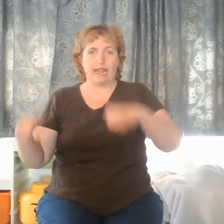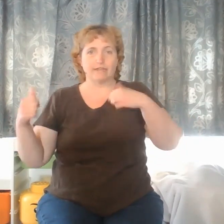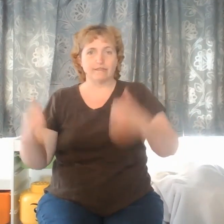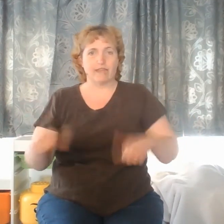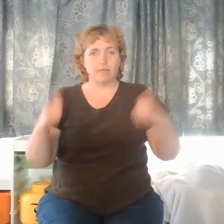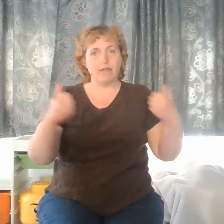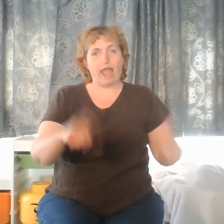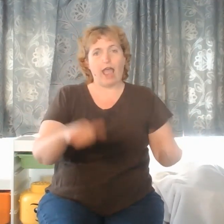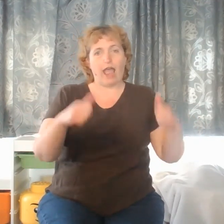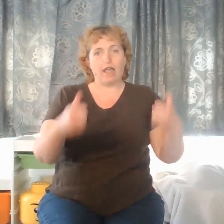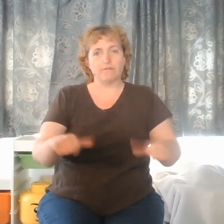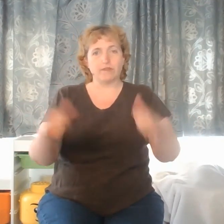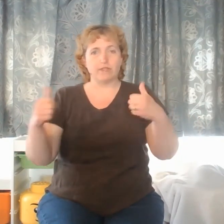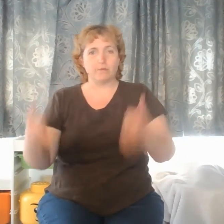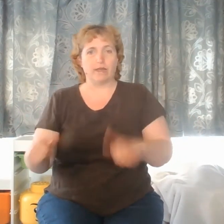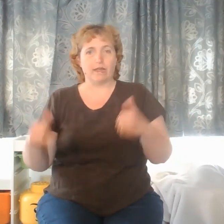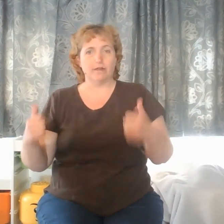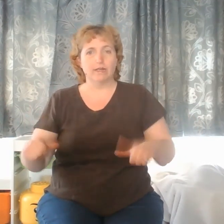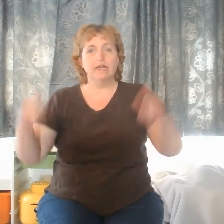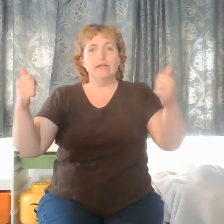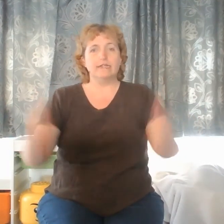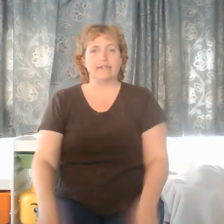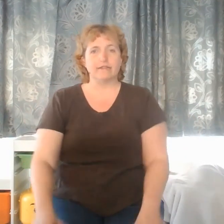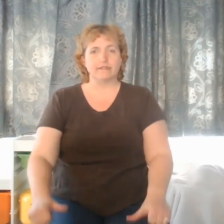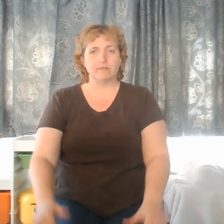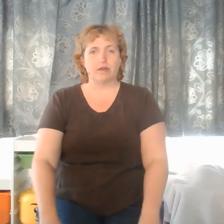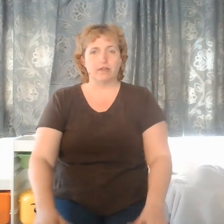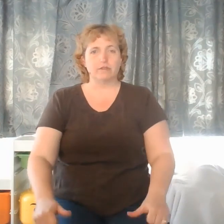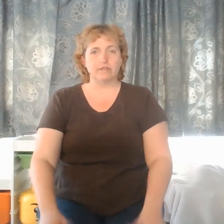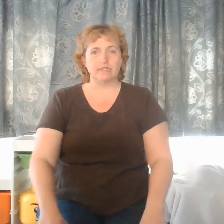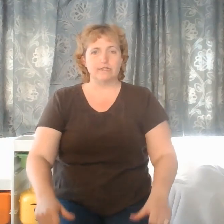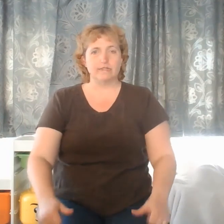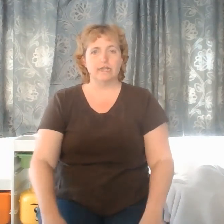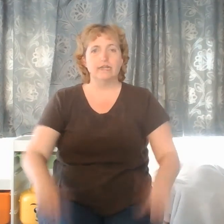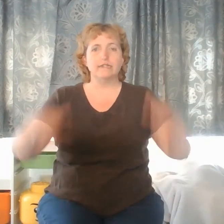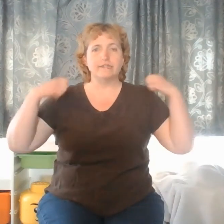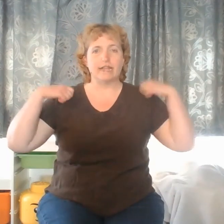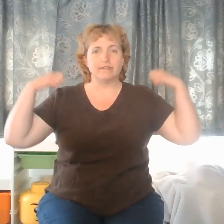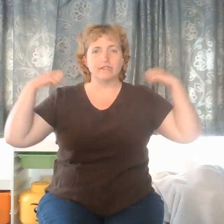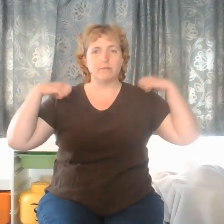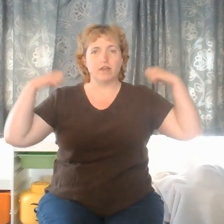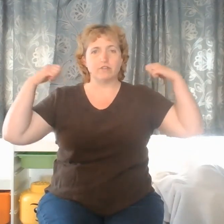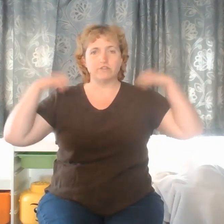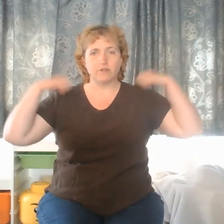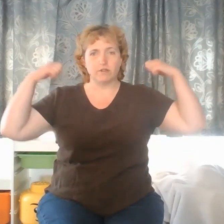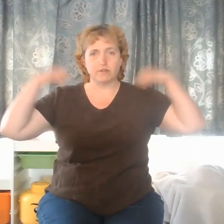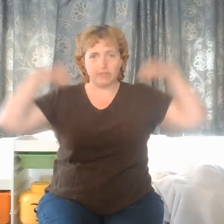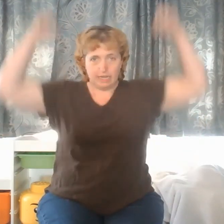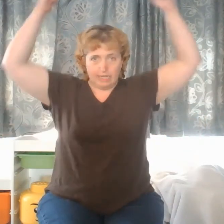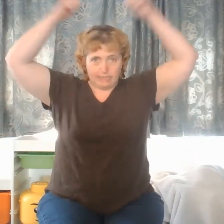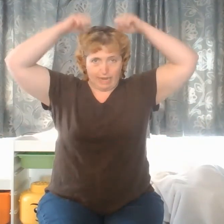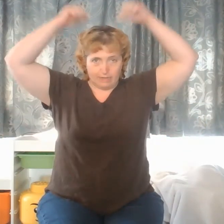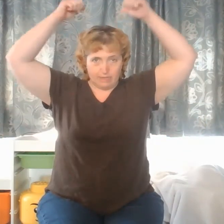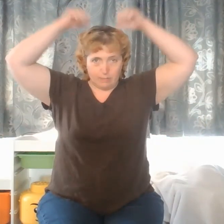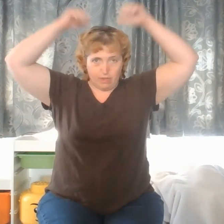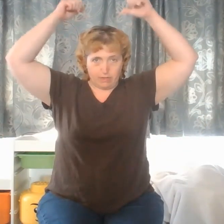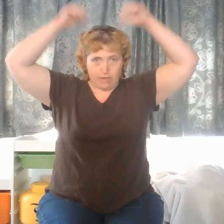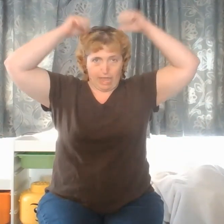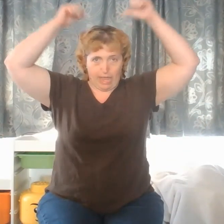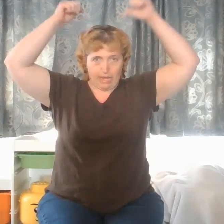dance them everywhere. Dance them on your knees, dance them on your shoulders, dance them on your head,